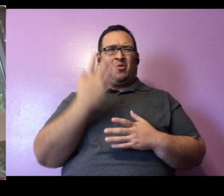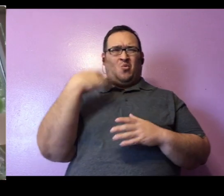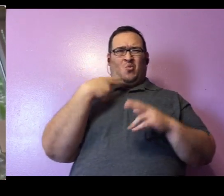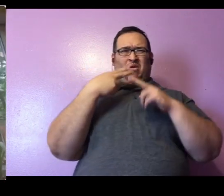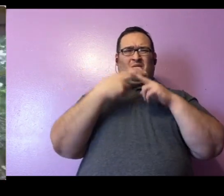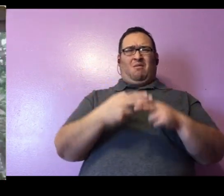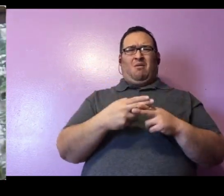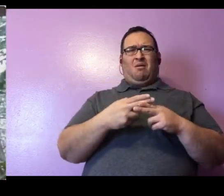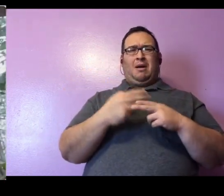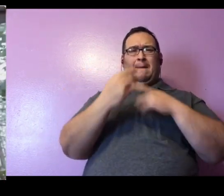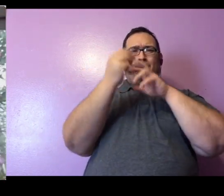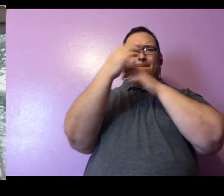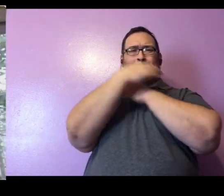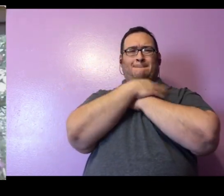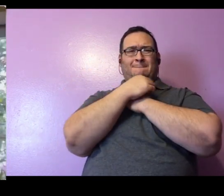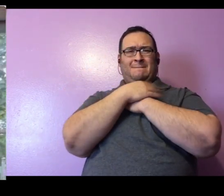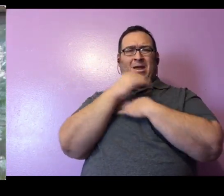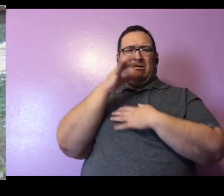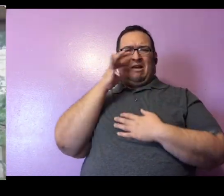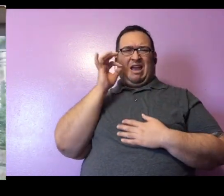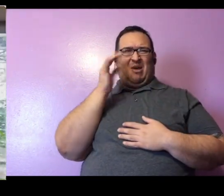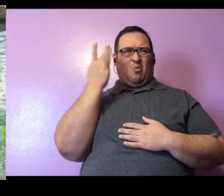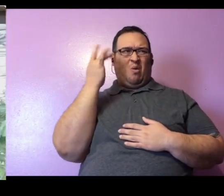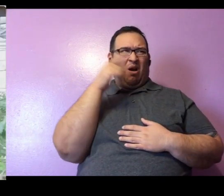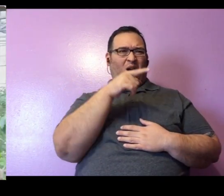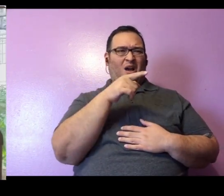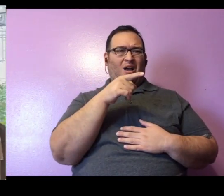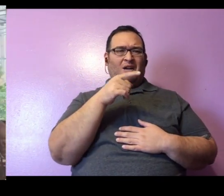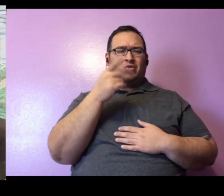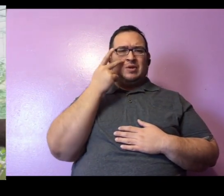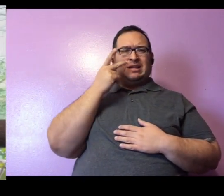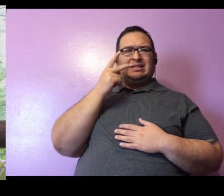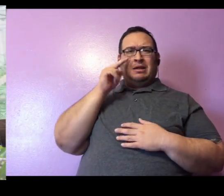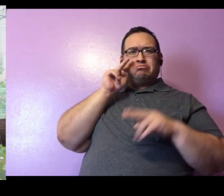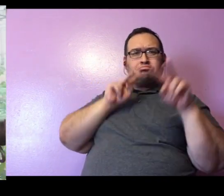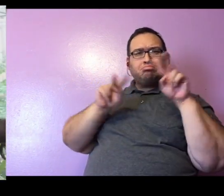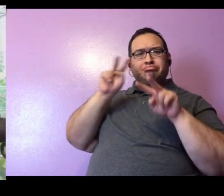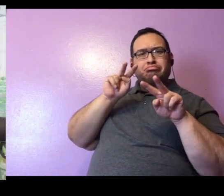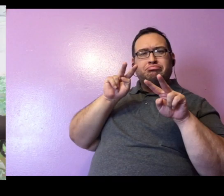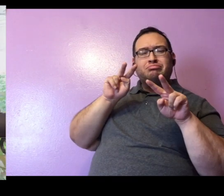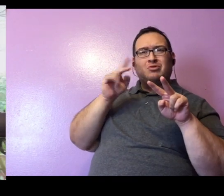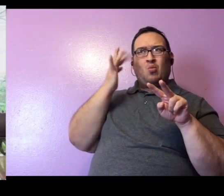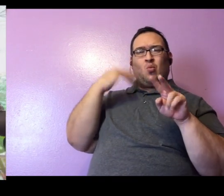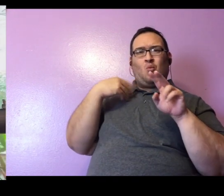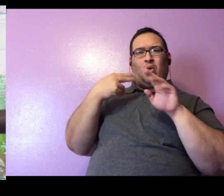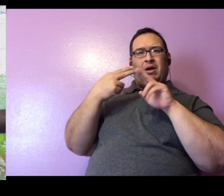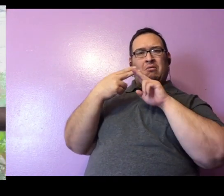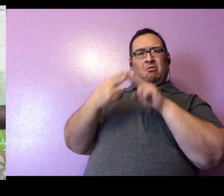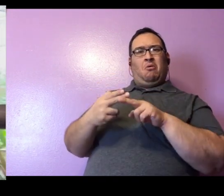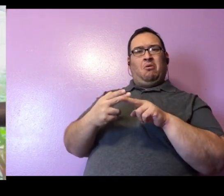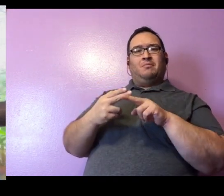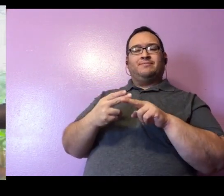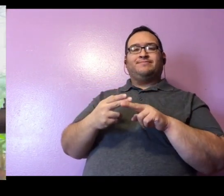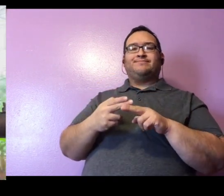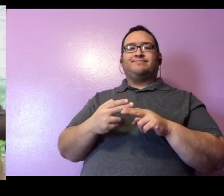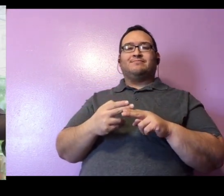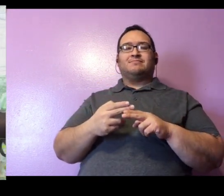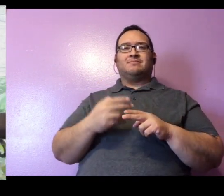bearcat? And I think as you guys look at her, you might be able to observe the reasons why they're called that. Bearcats have